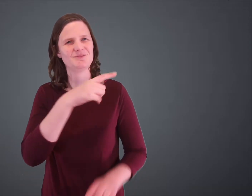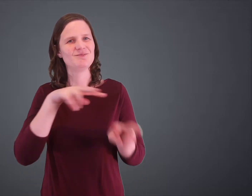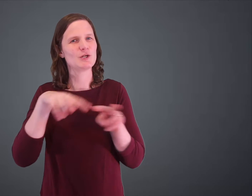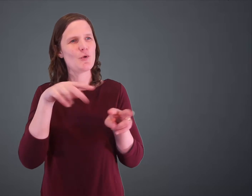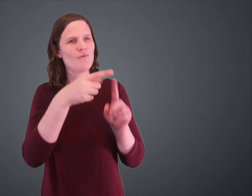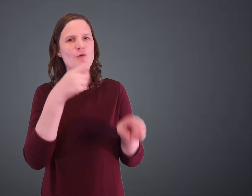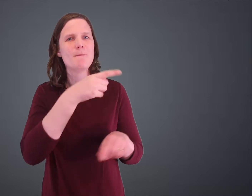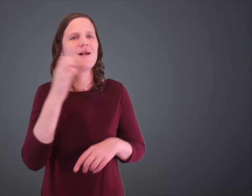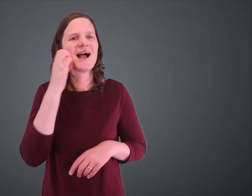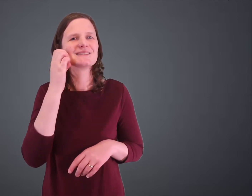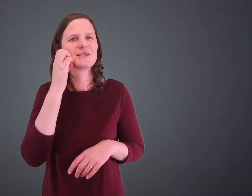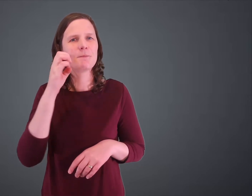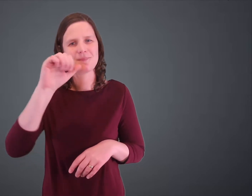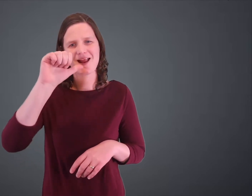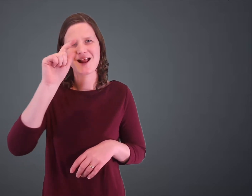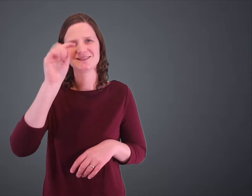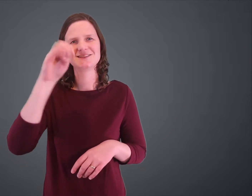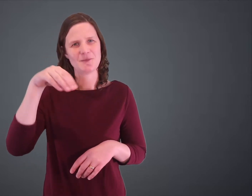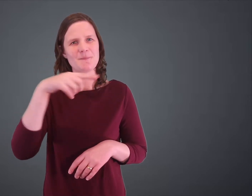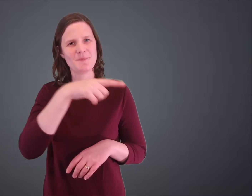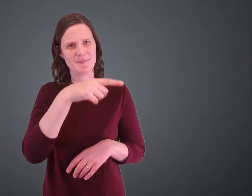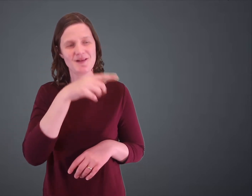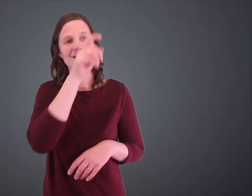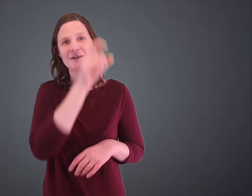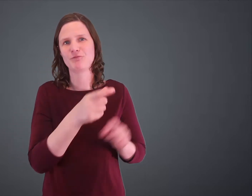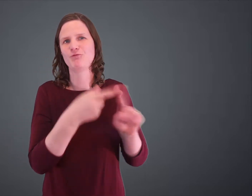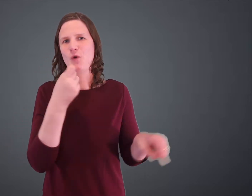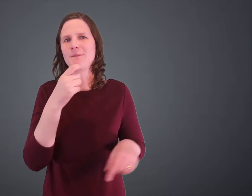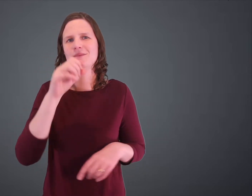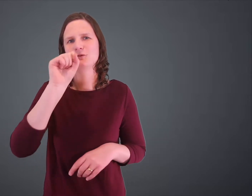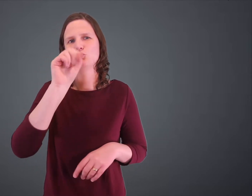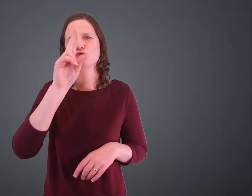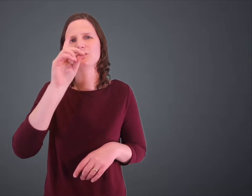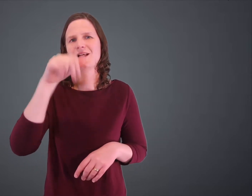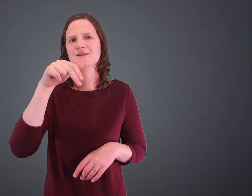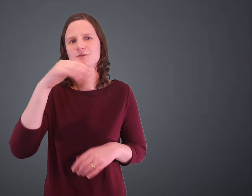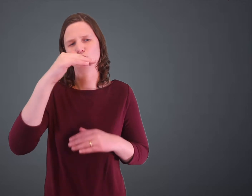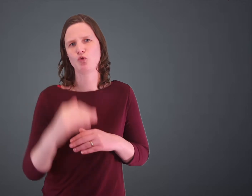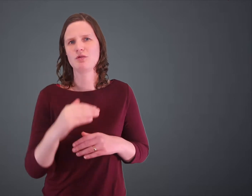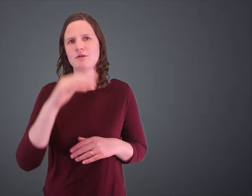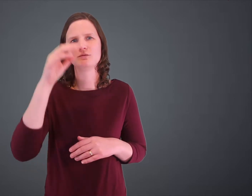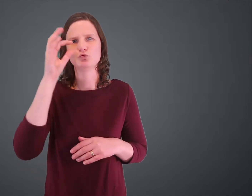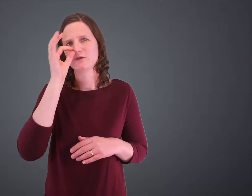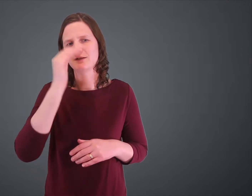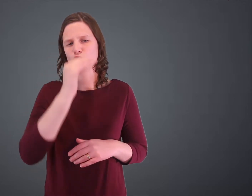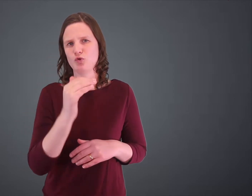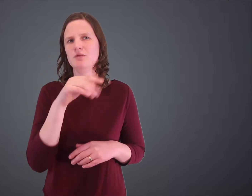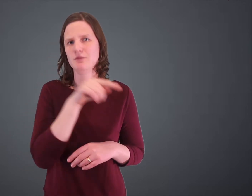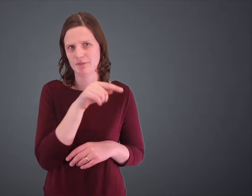So you can see in the video, this participant, who's near you, name is Adam. He's from the south of Sudan.